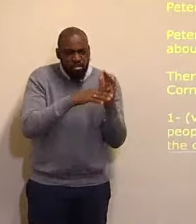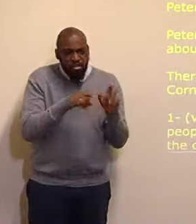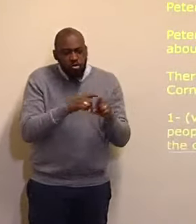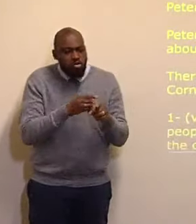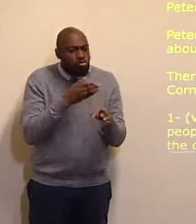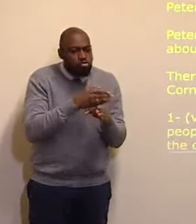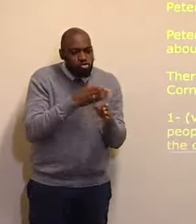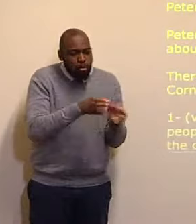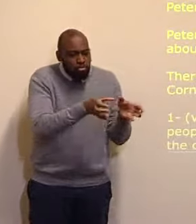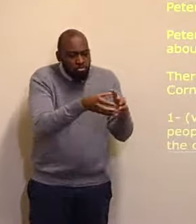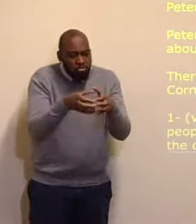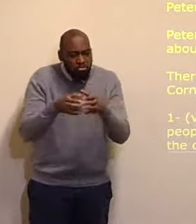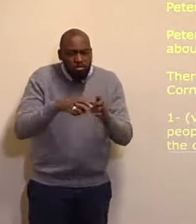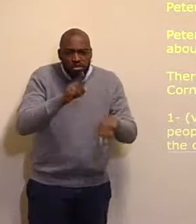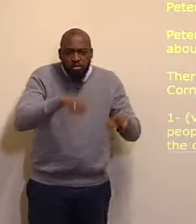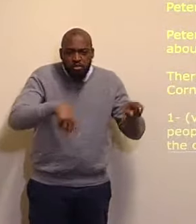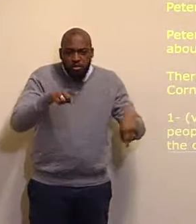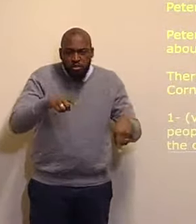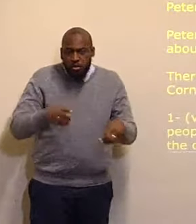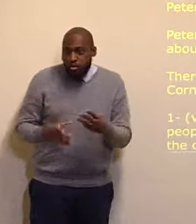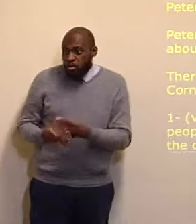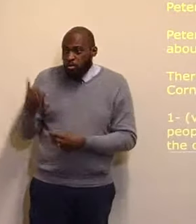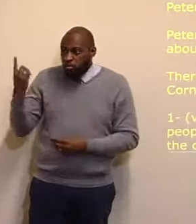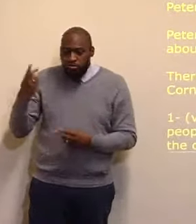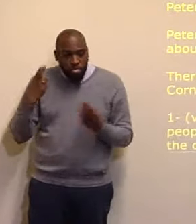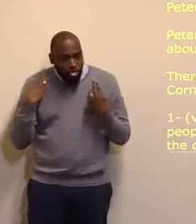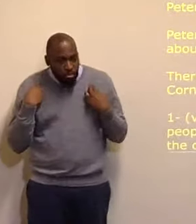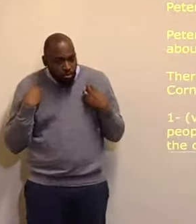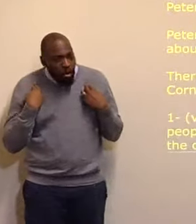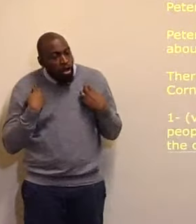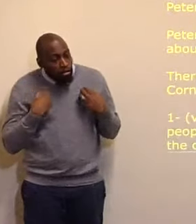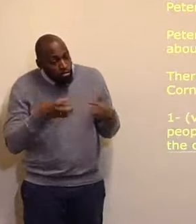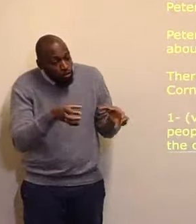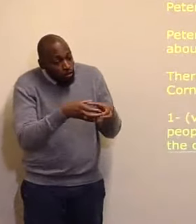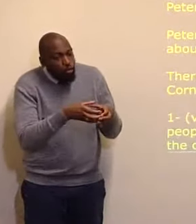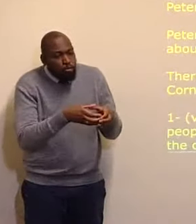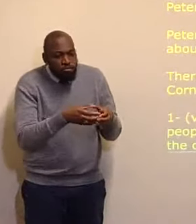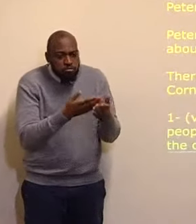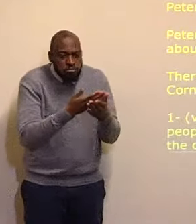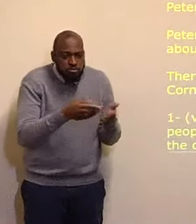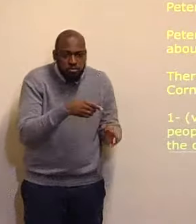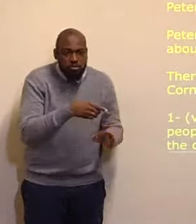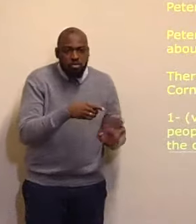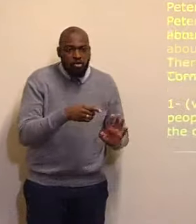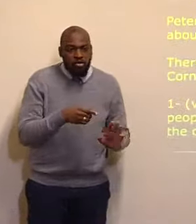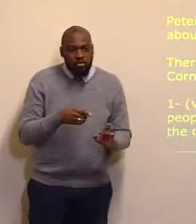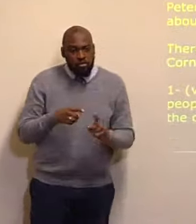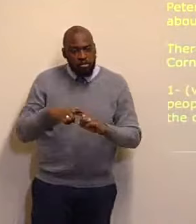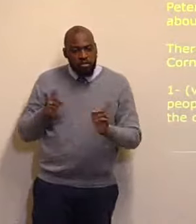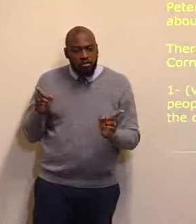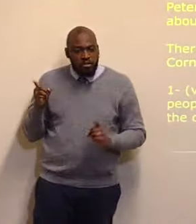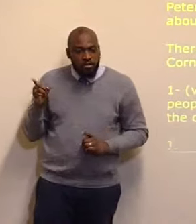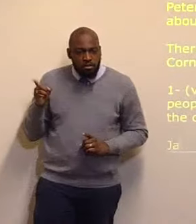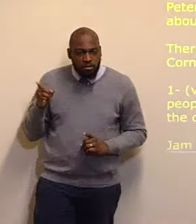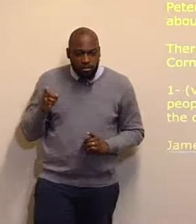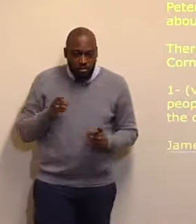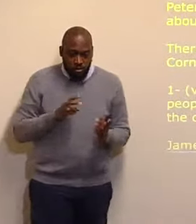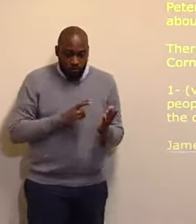God is no respecter, persons. This is said, many times, in James chapter 2, verse 1, said again, in many, many